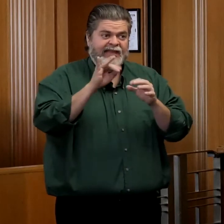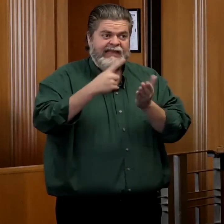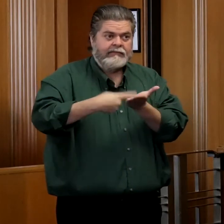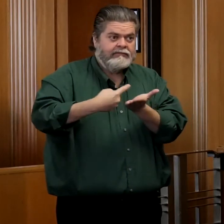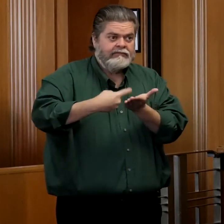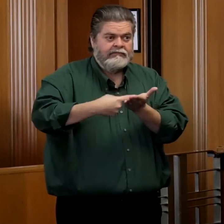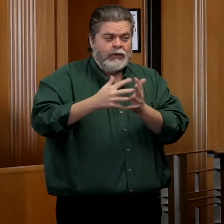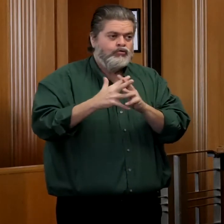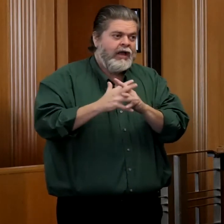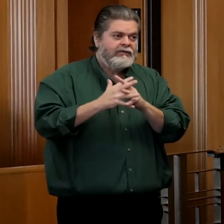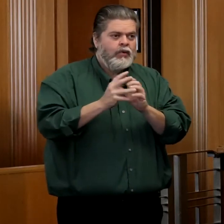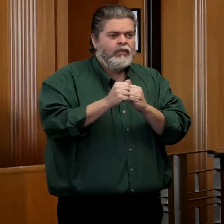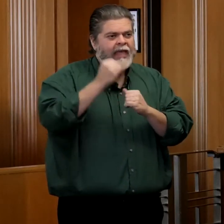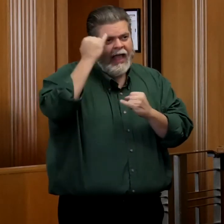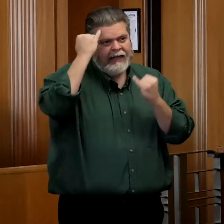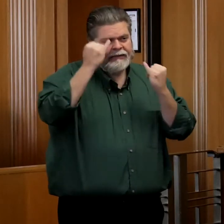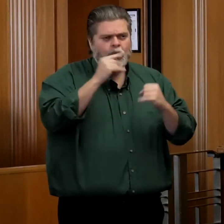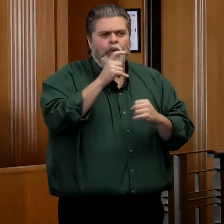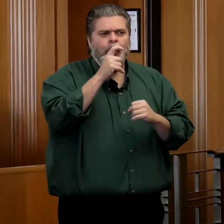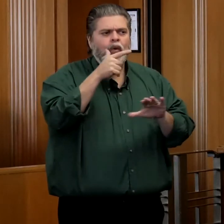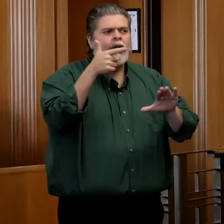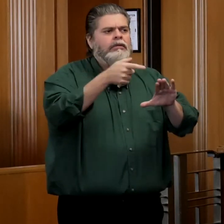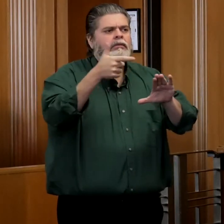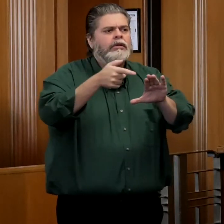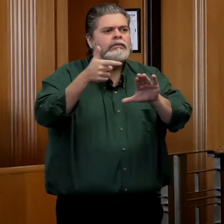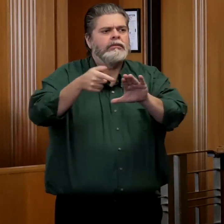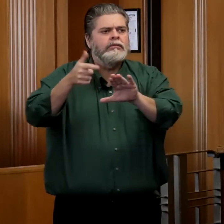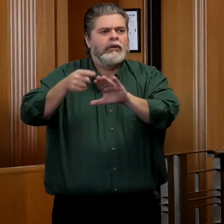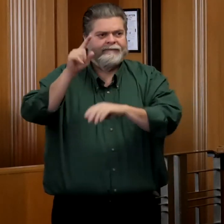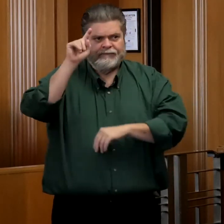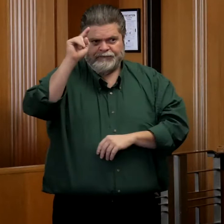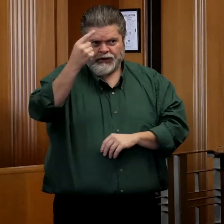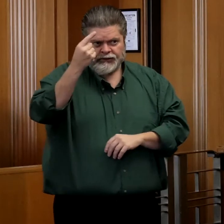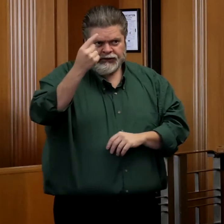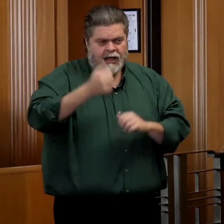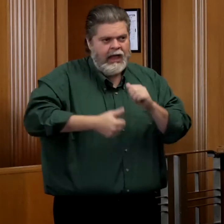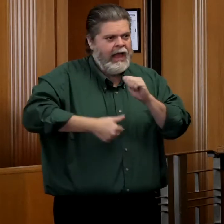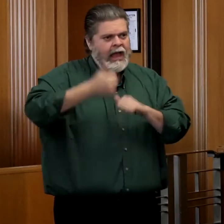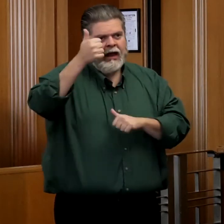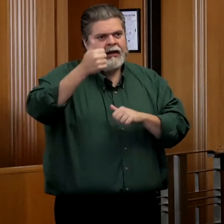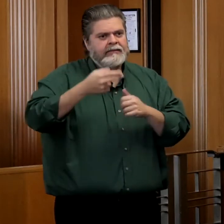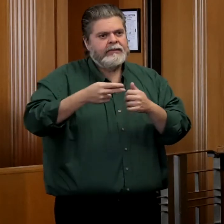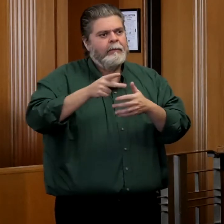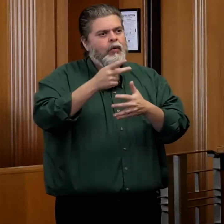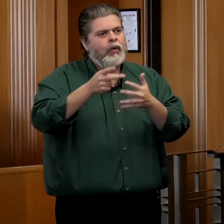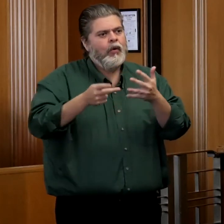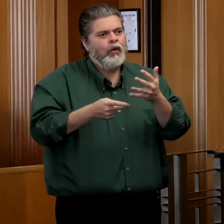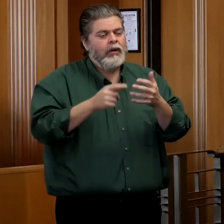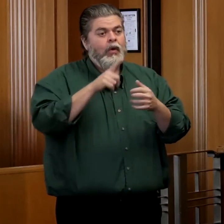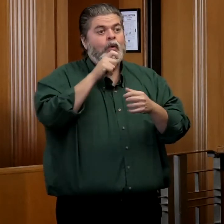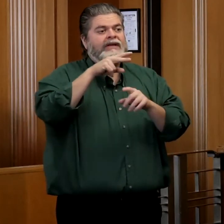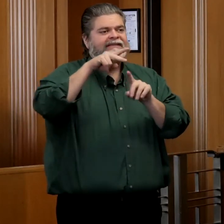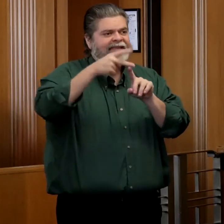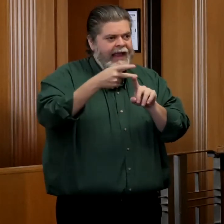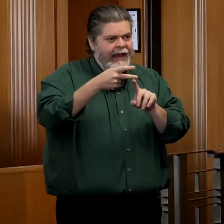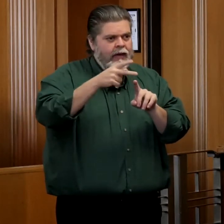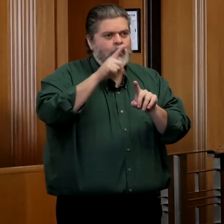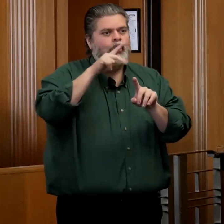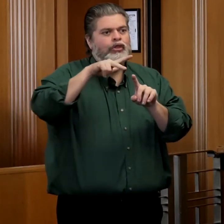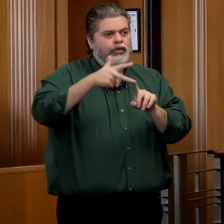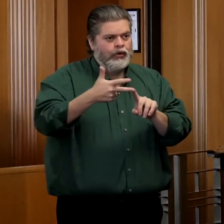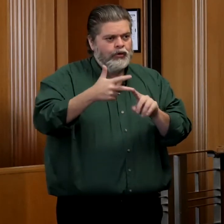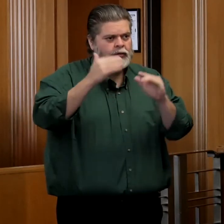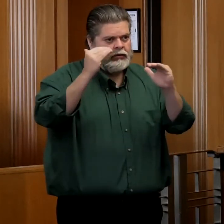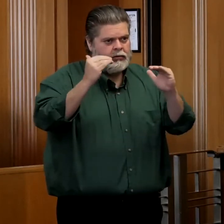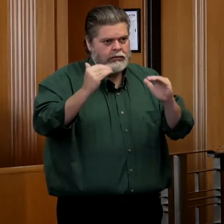wrestling with who is going to get that vaccine first, second, third, et cetera. They're doing so under